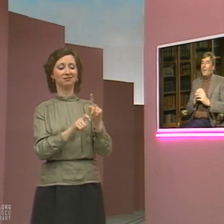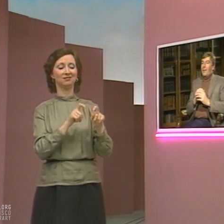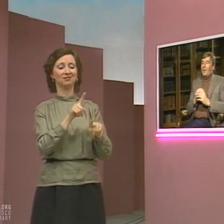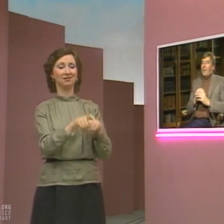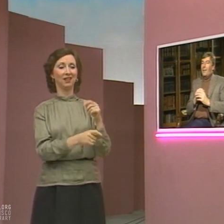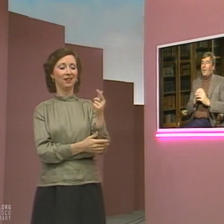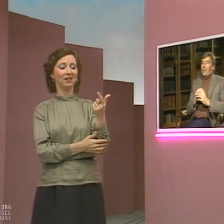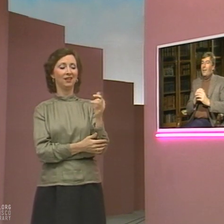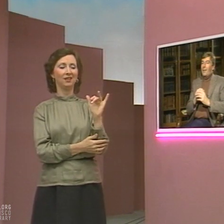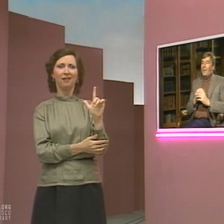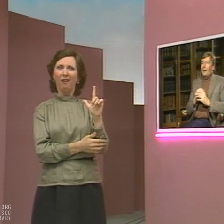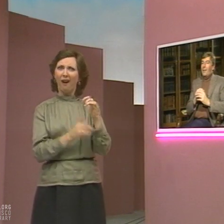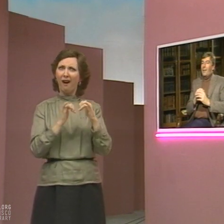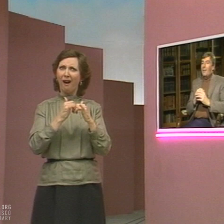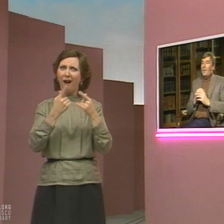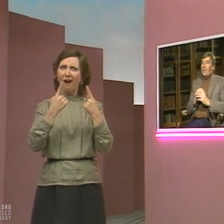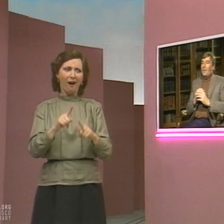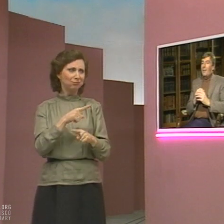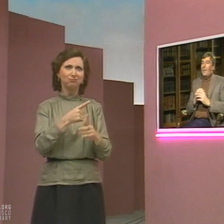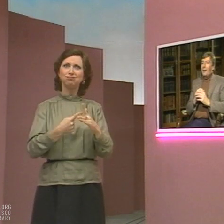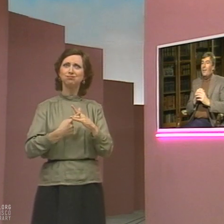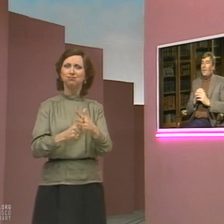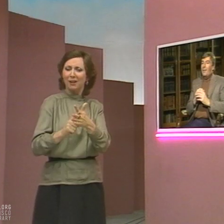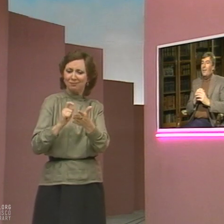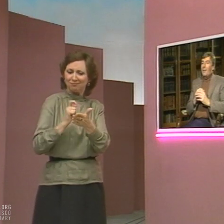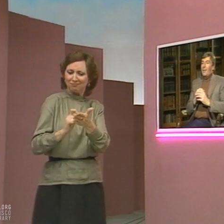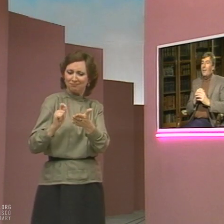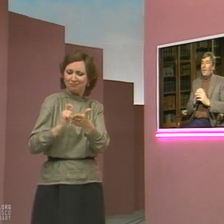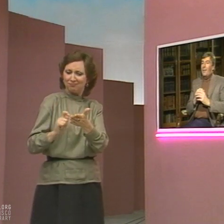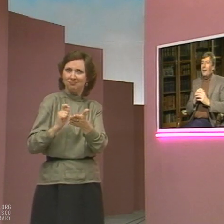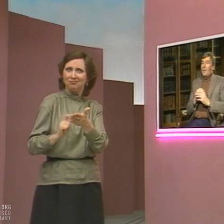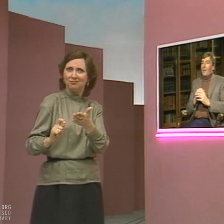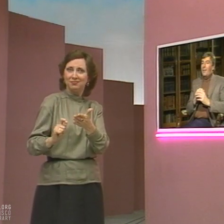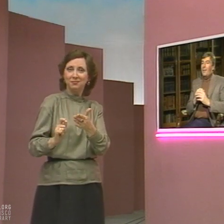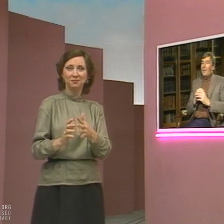Now Mr. Eastman talks about what prompted him to write this play.